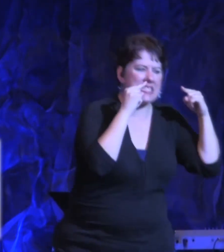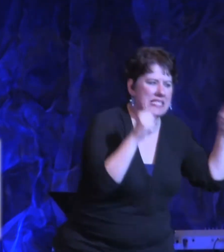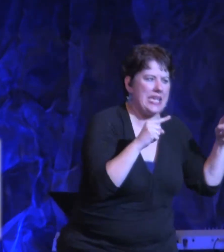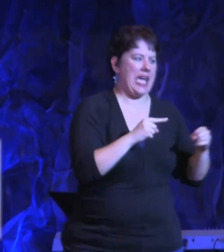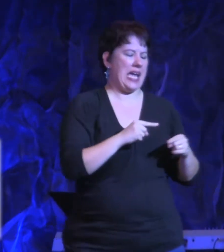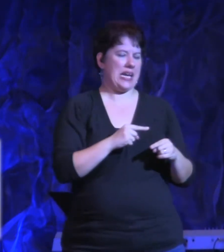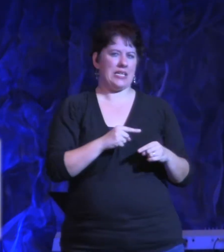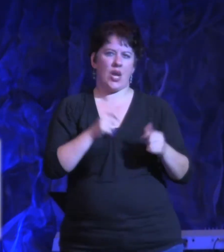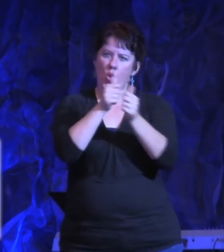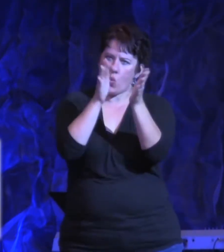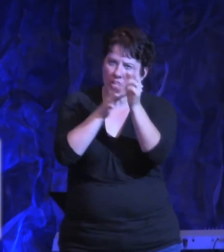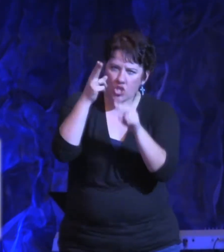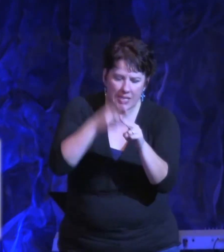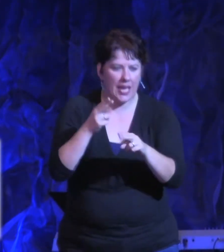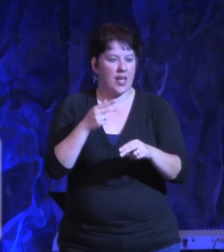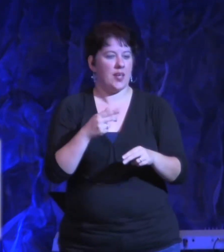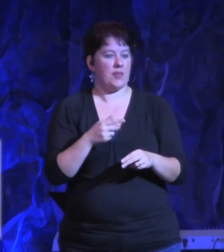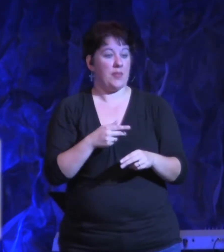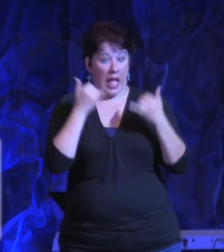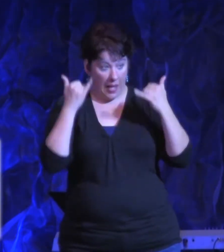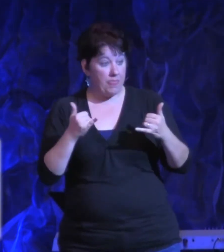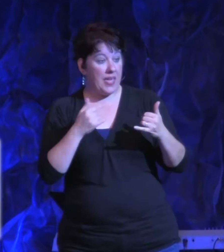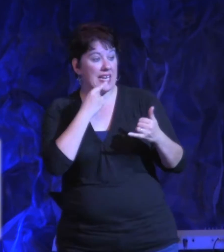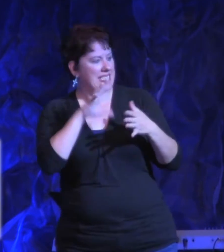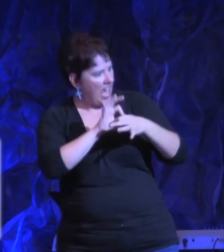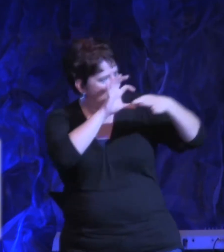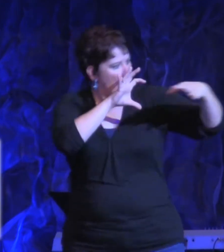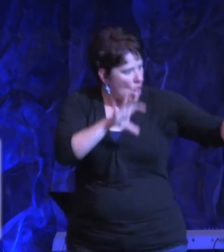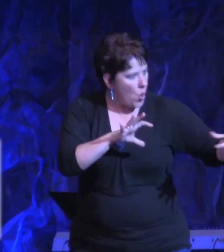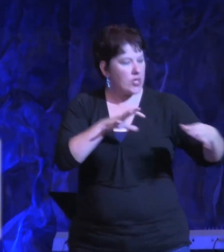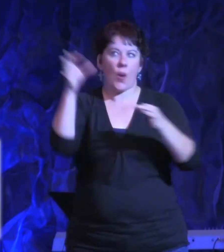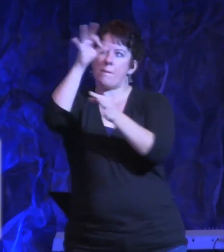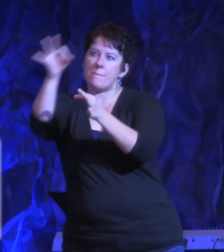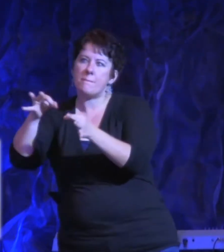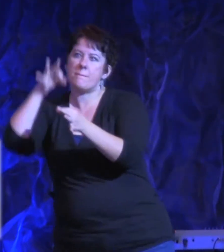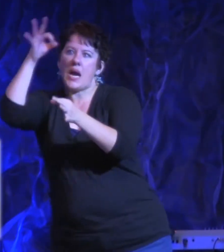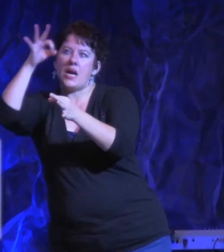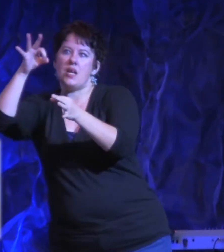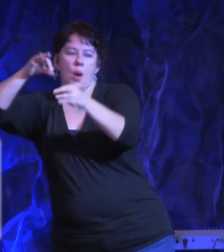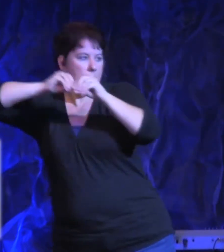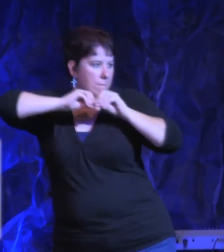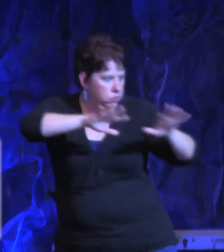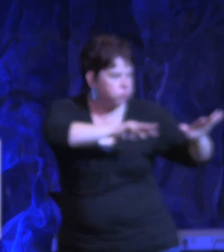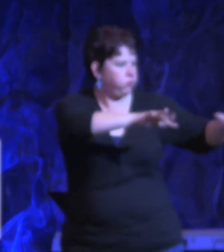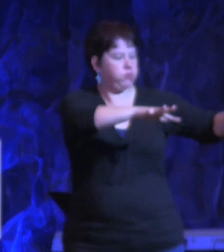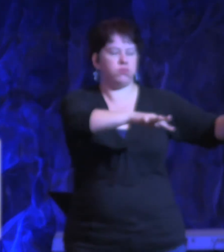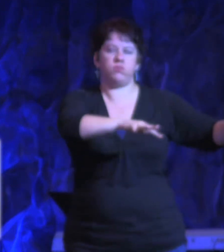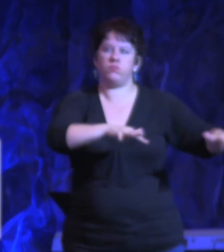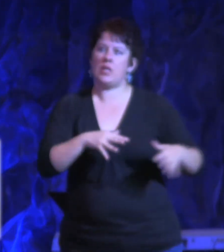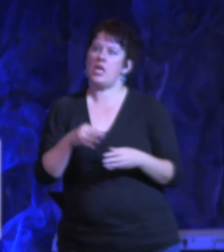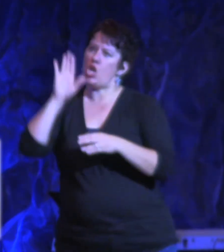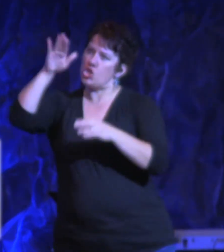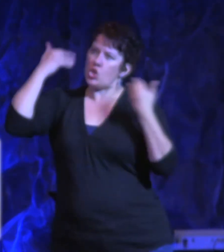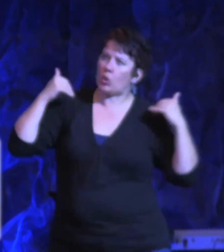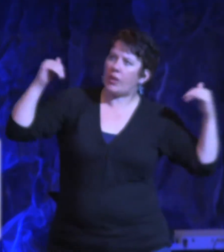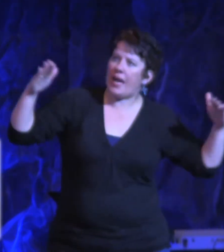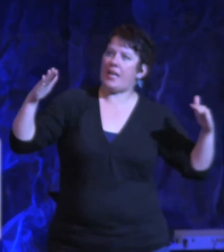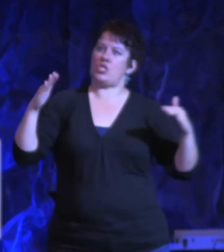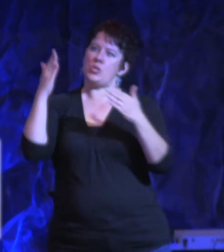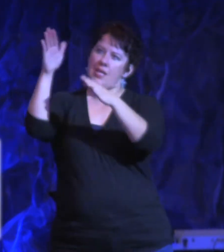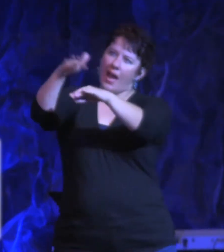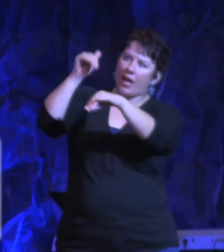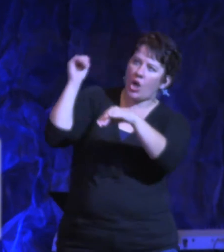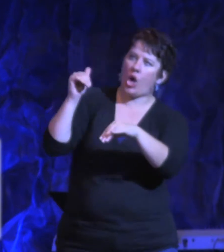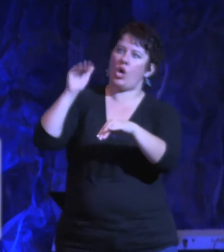in the name of Jesus. And then I loose it. I loose the Spirit of God. I loose the, Lord, I release your angels. I release your